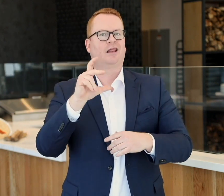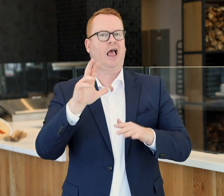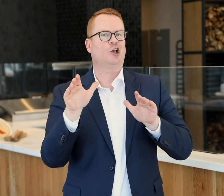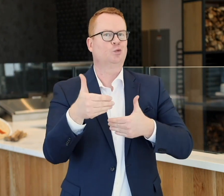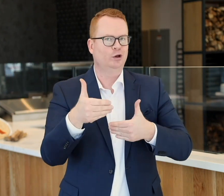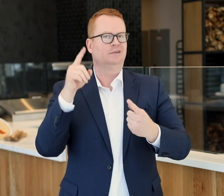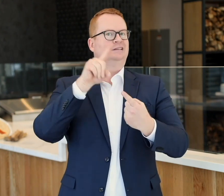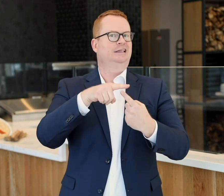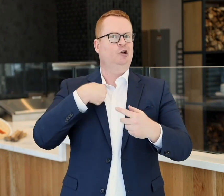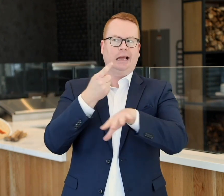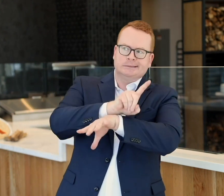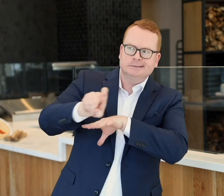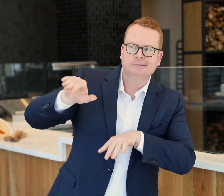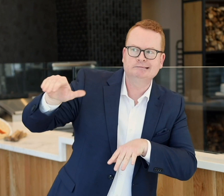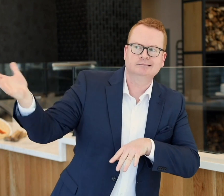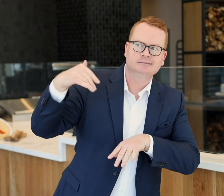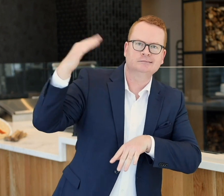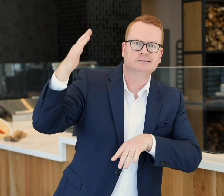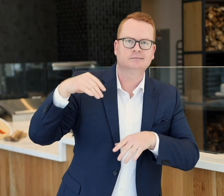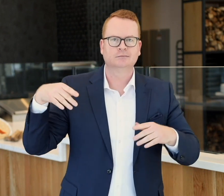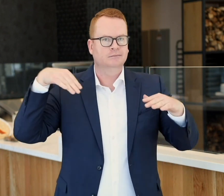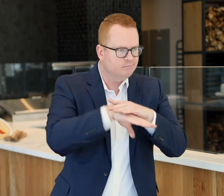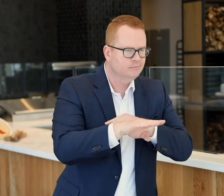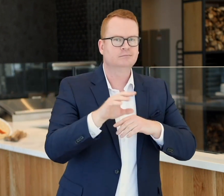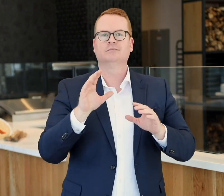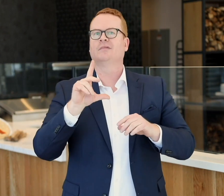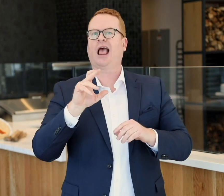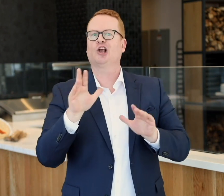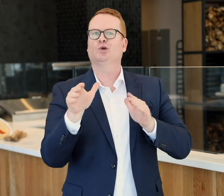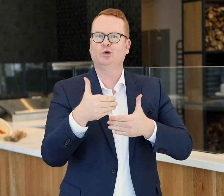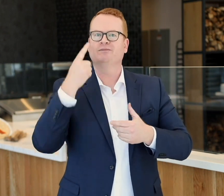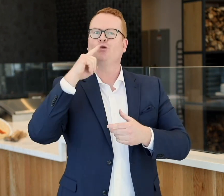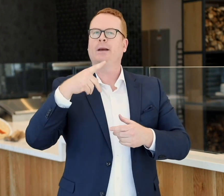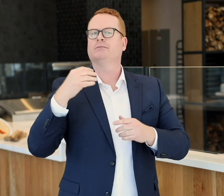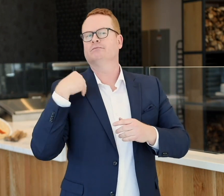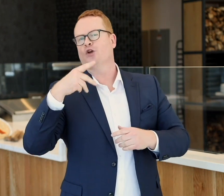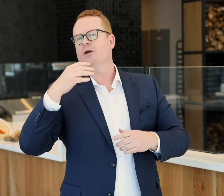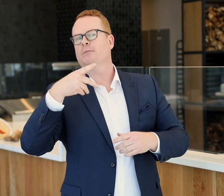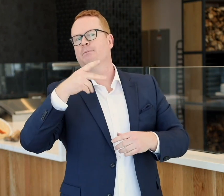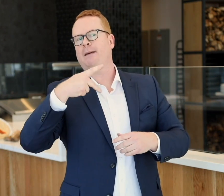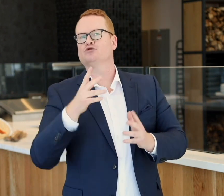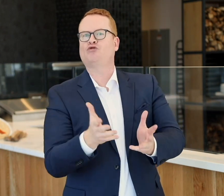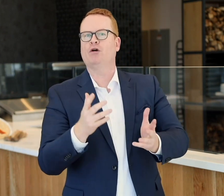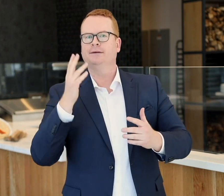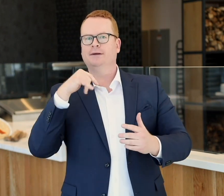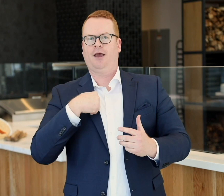the locker room until I flagged her to come back for the coaches' halftime pep talk. I remember